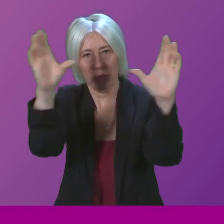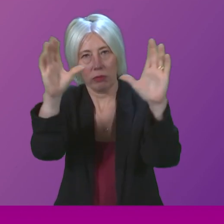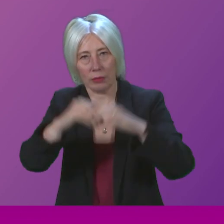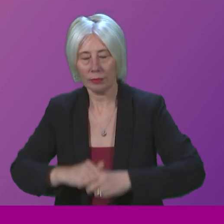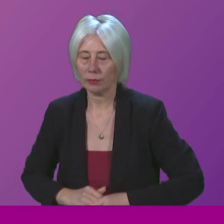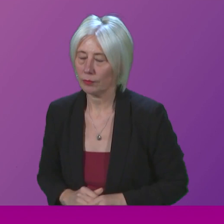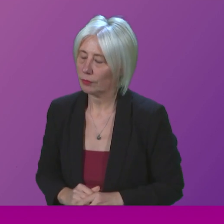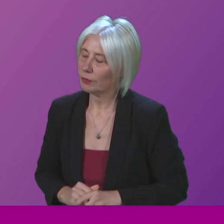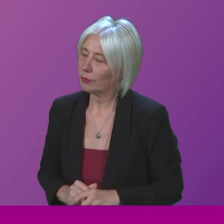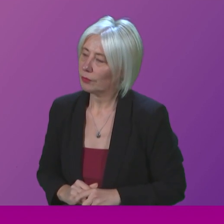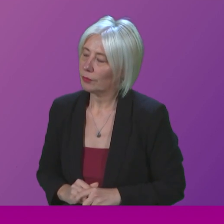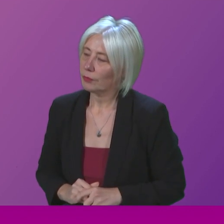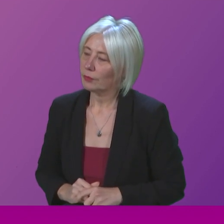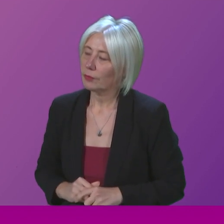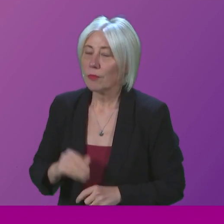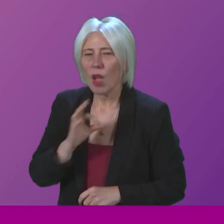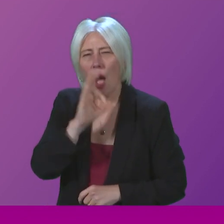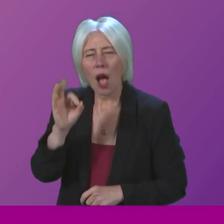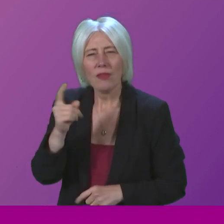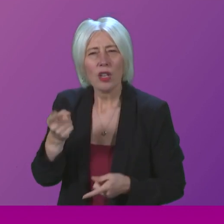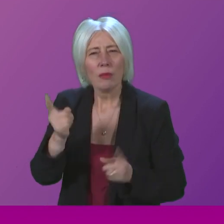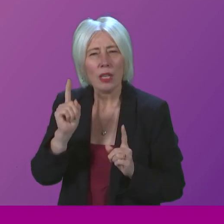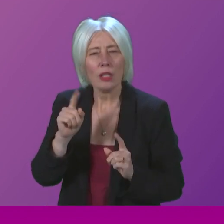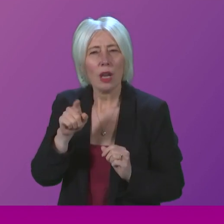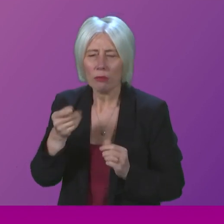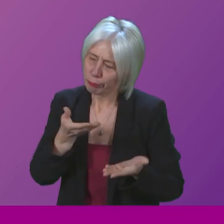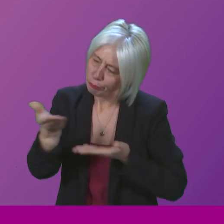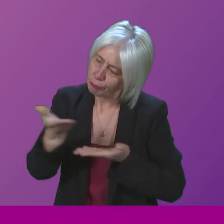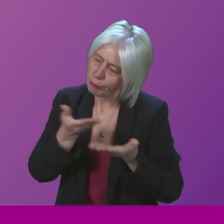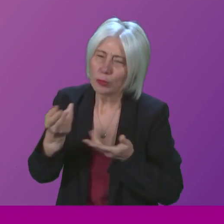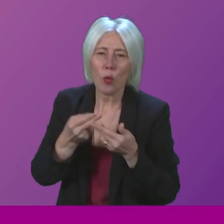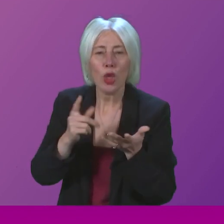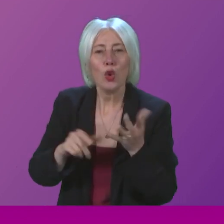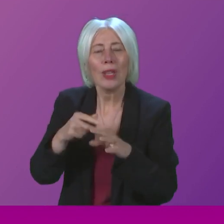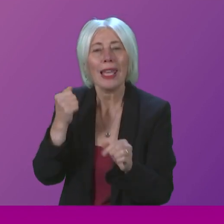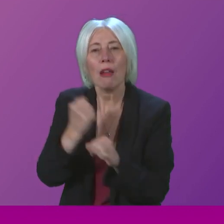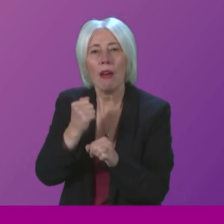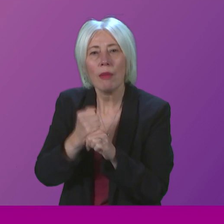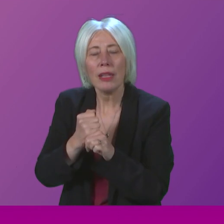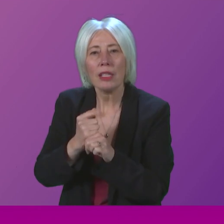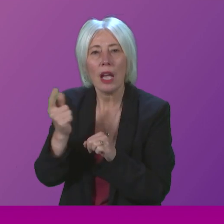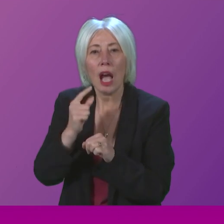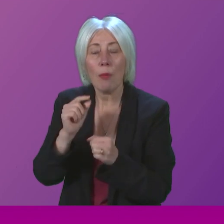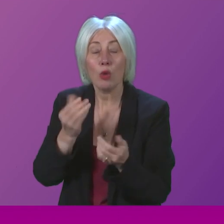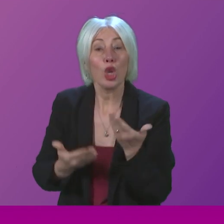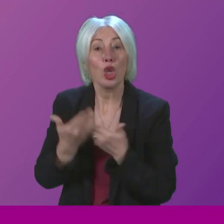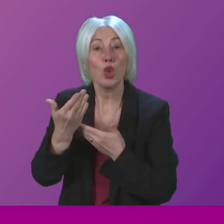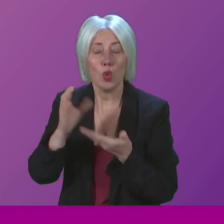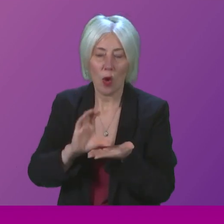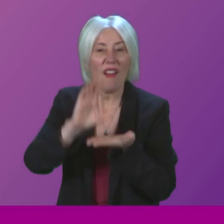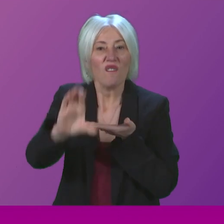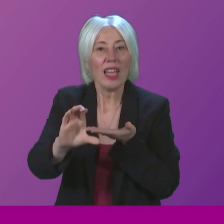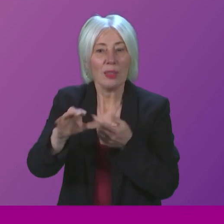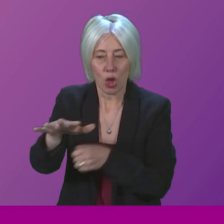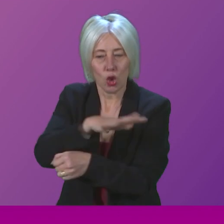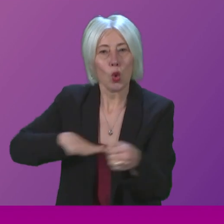Stephen Kerr. To ask the First Minister what discussions she has had with the UK Government about new investment zones for Scotland.